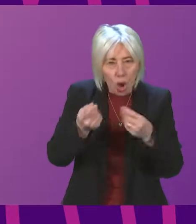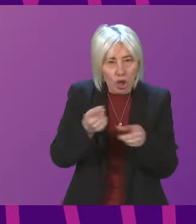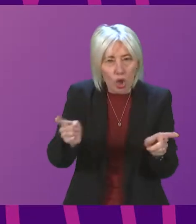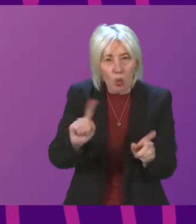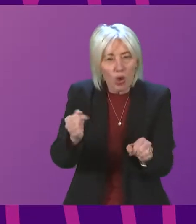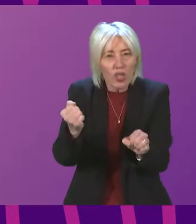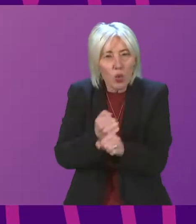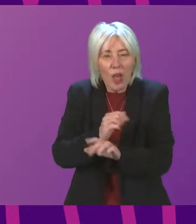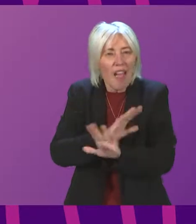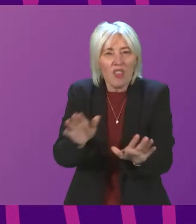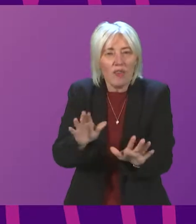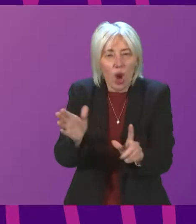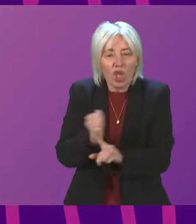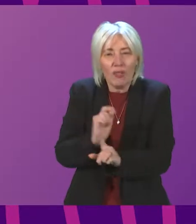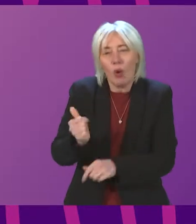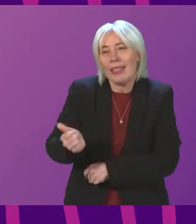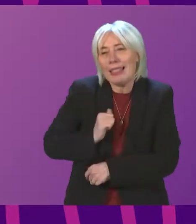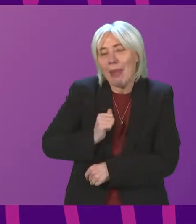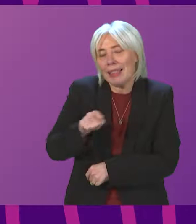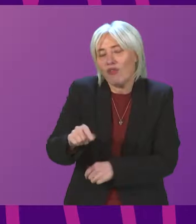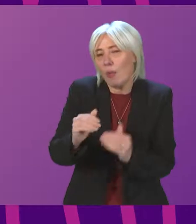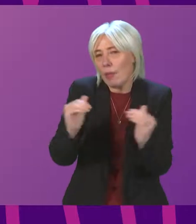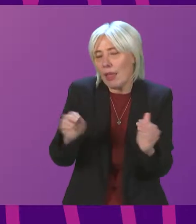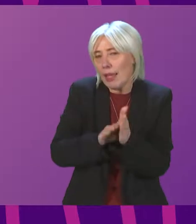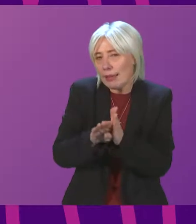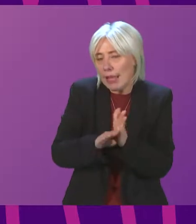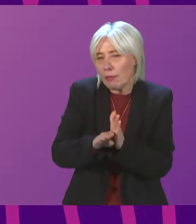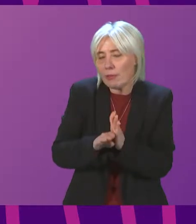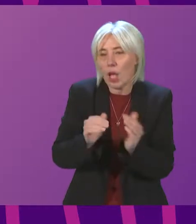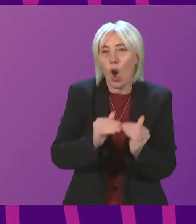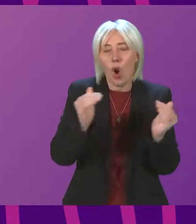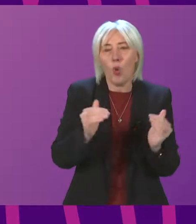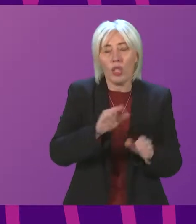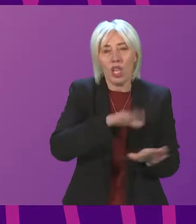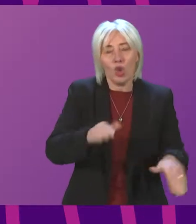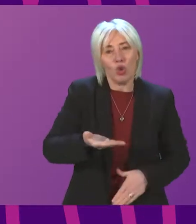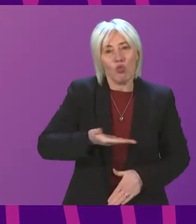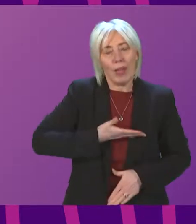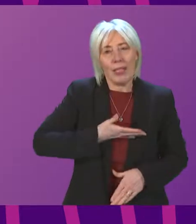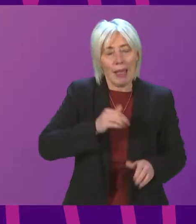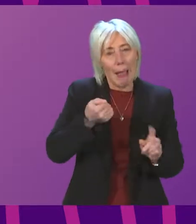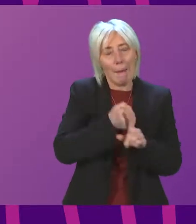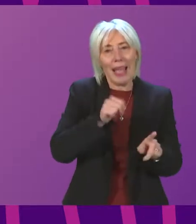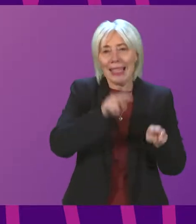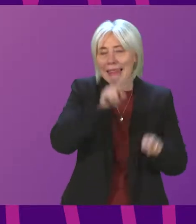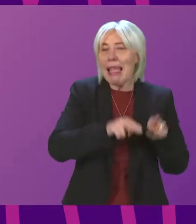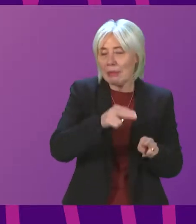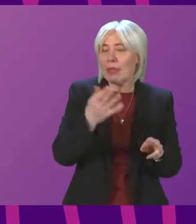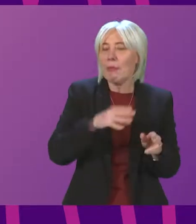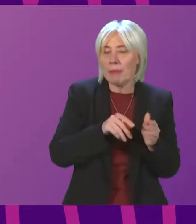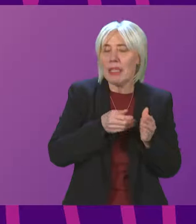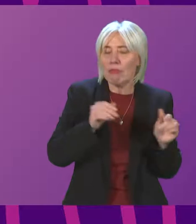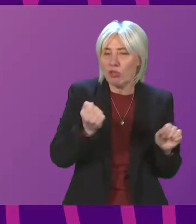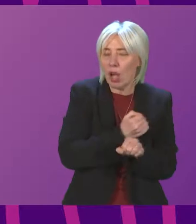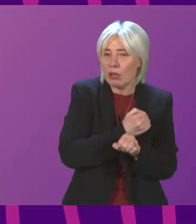to the standard expected in their exam. Equality and children's rights impact assessments have been carried out and will be published in the coming weeks, alongside